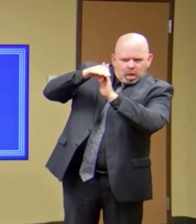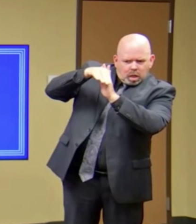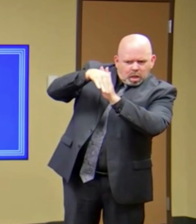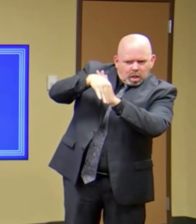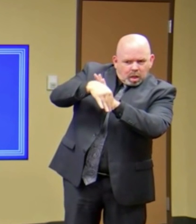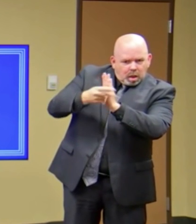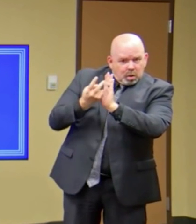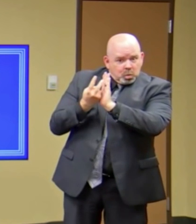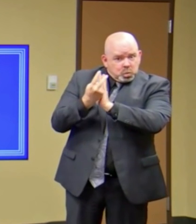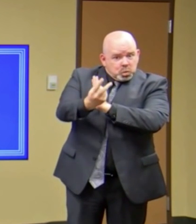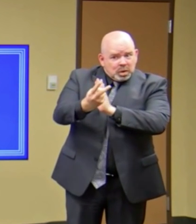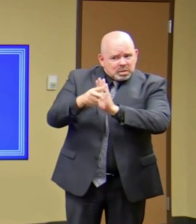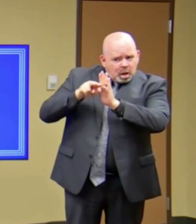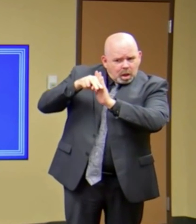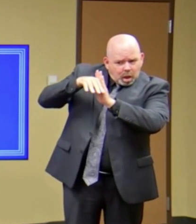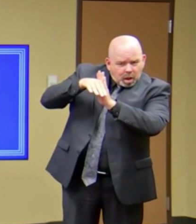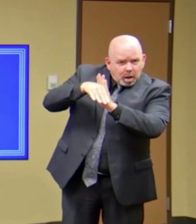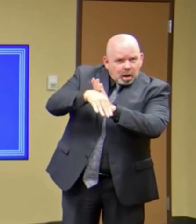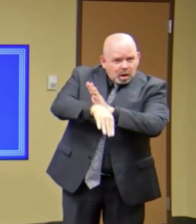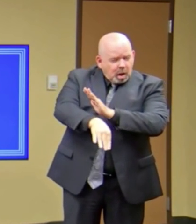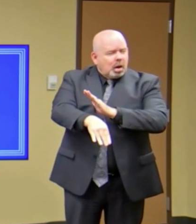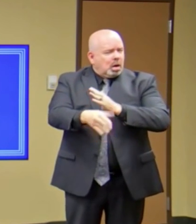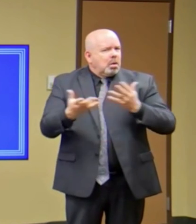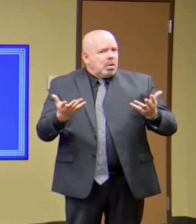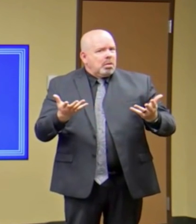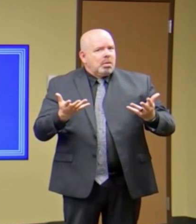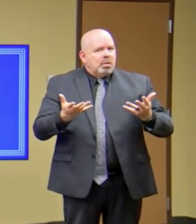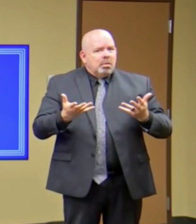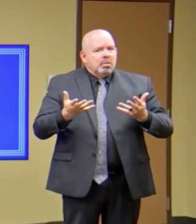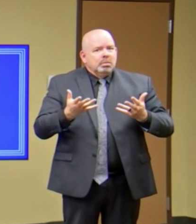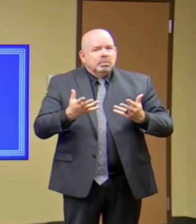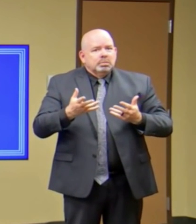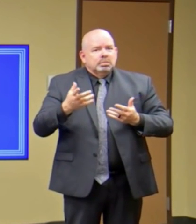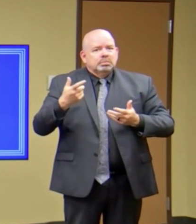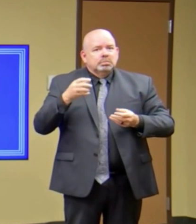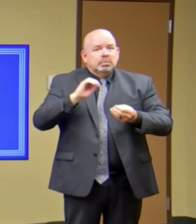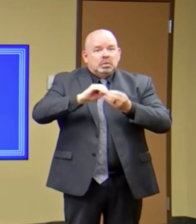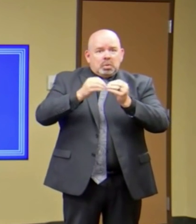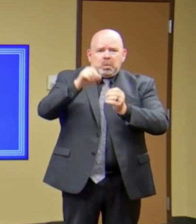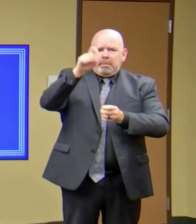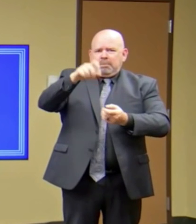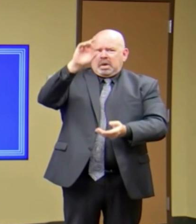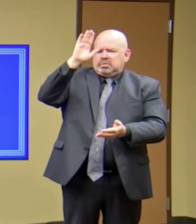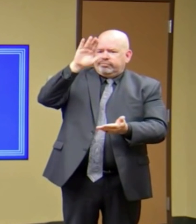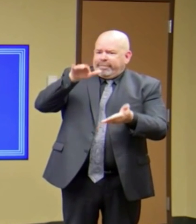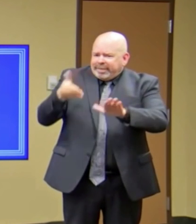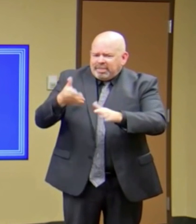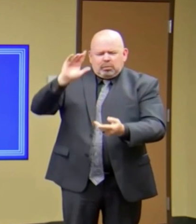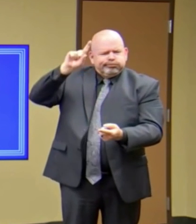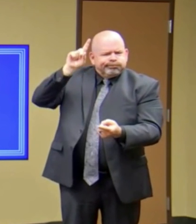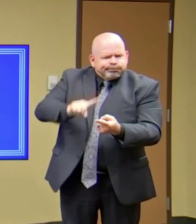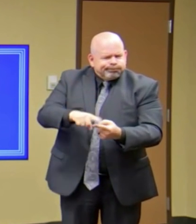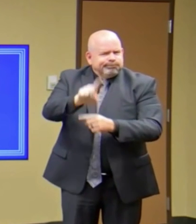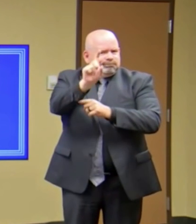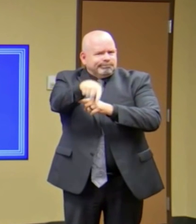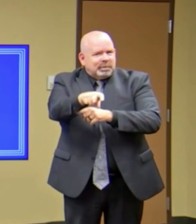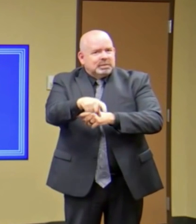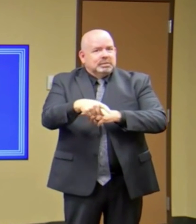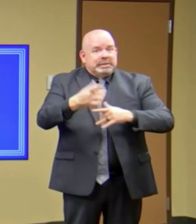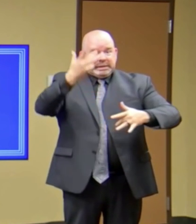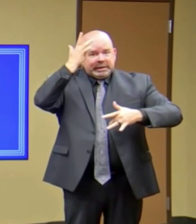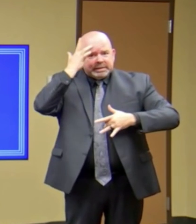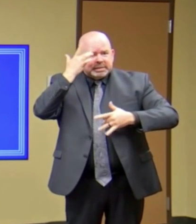decline in deaths and decline in number of cases and decline in the amount of hospital